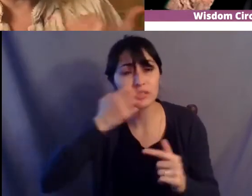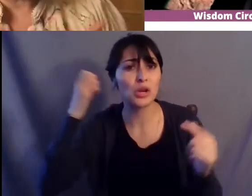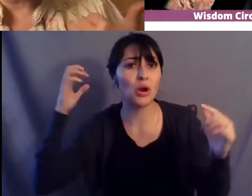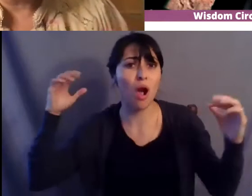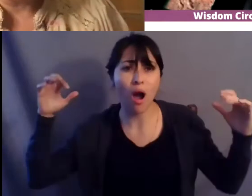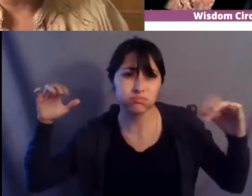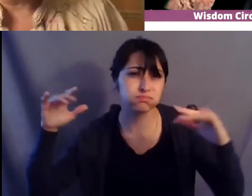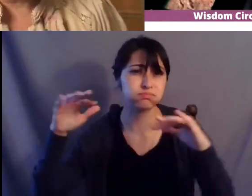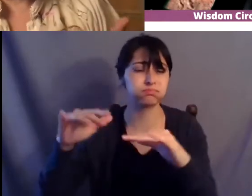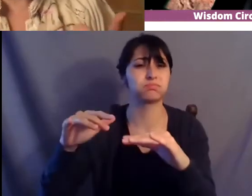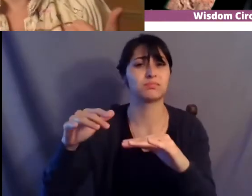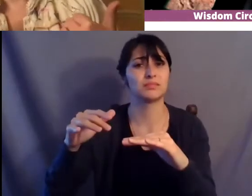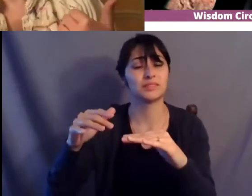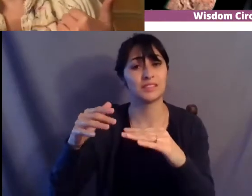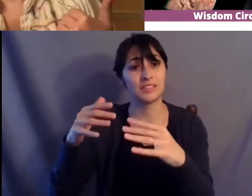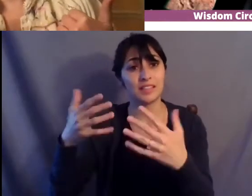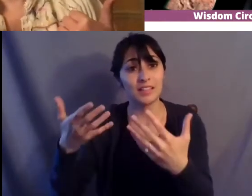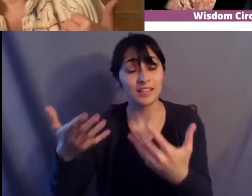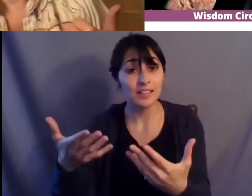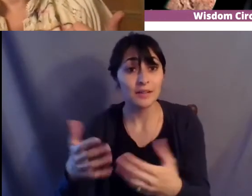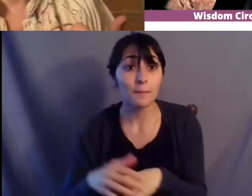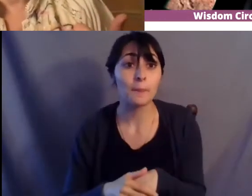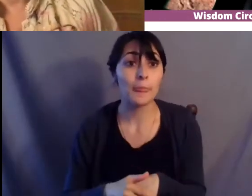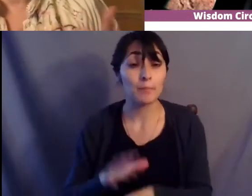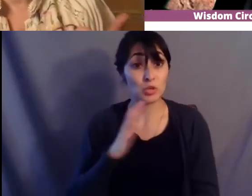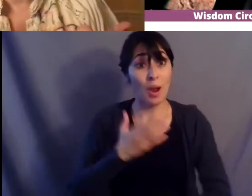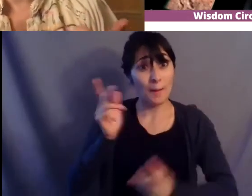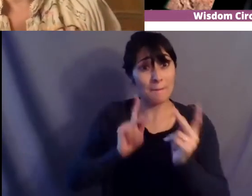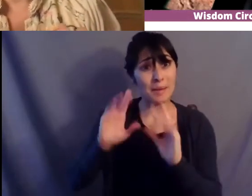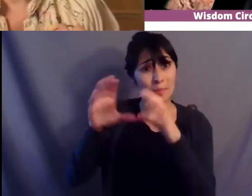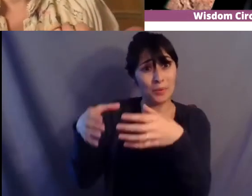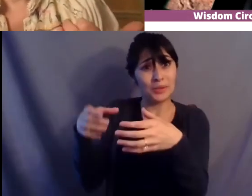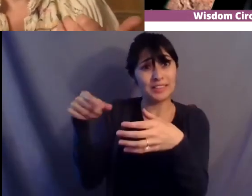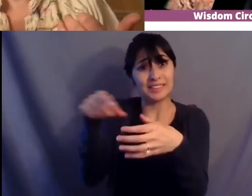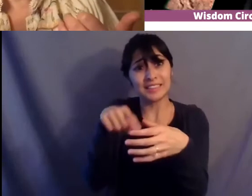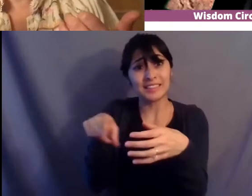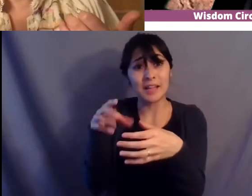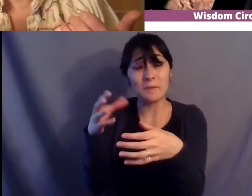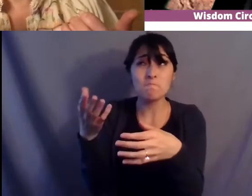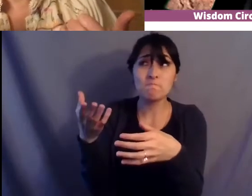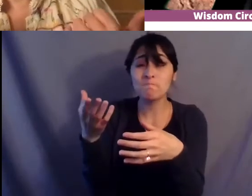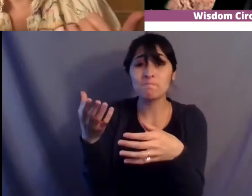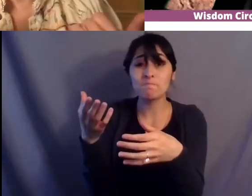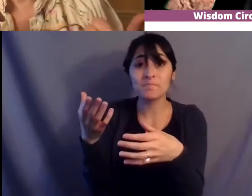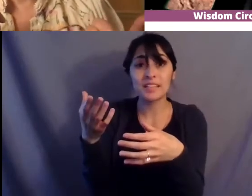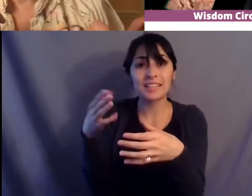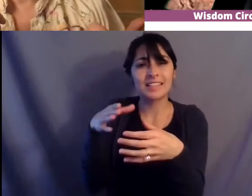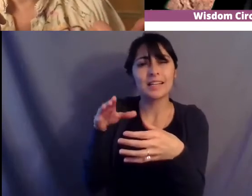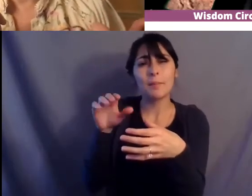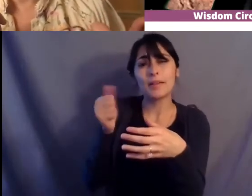else came in and so like our people i was saying you know by the